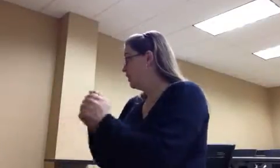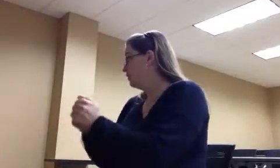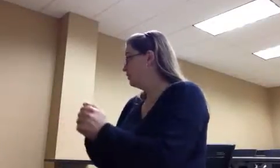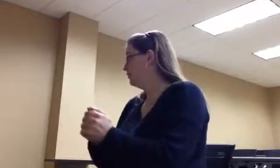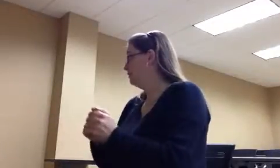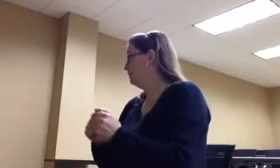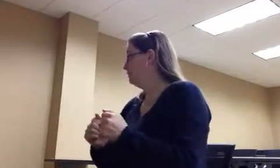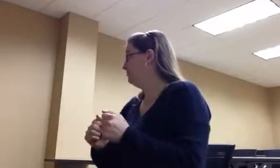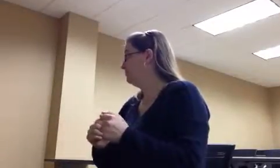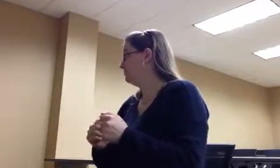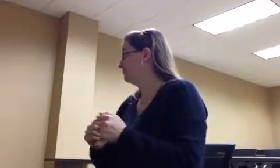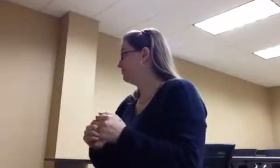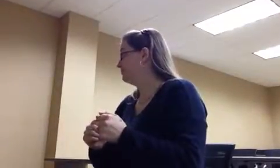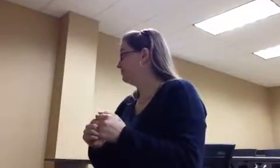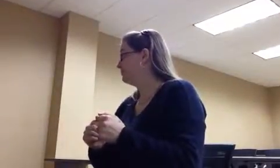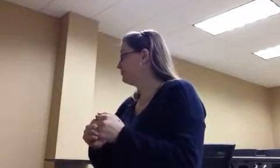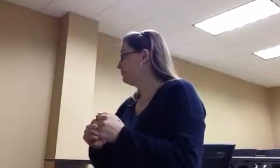goes. And the first bird...